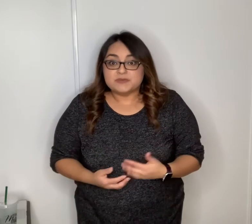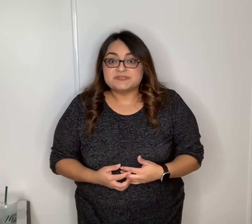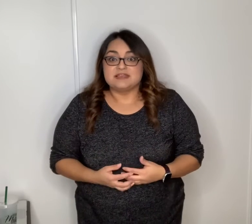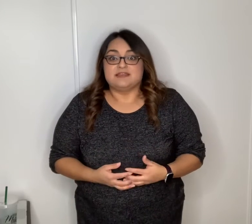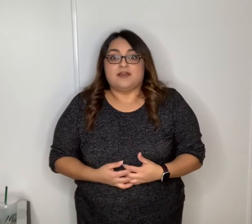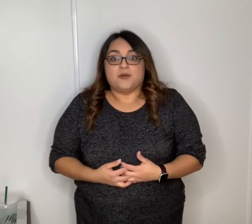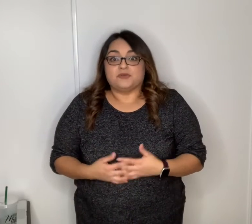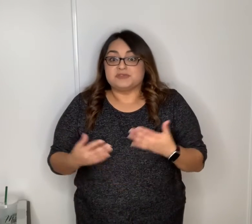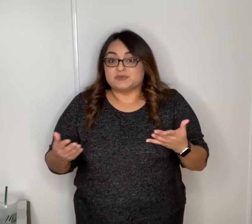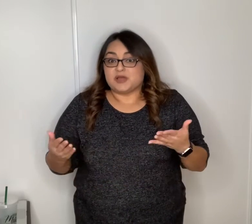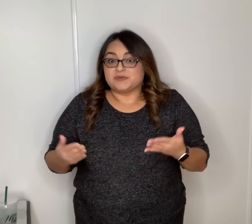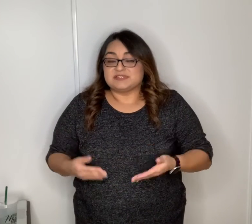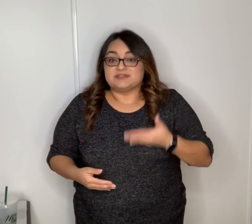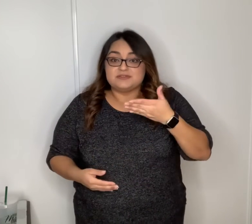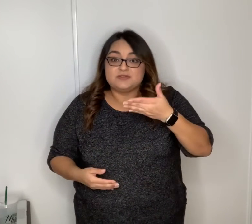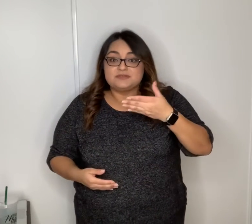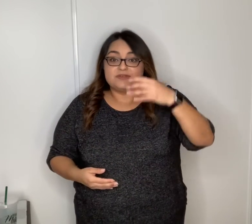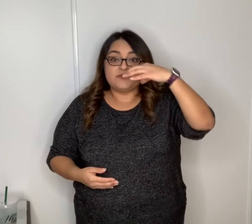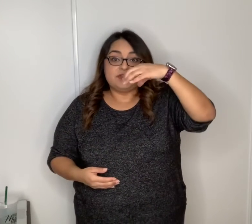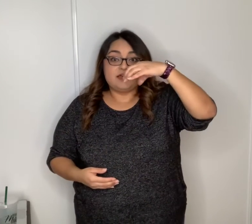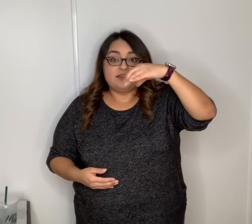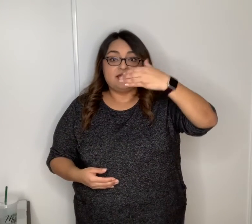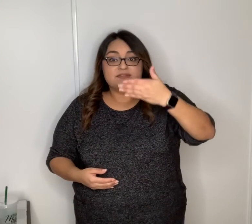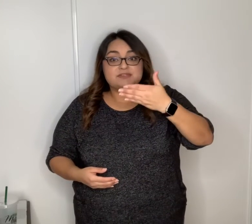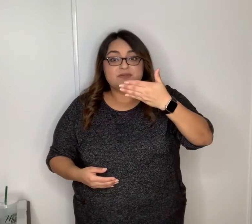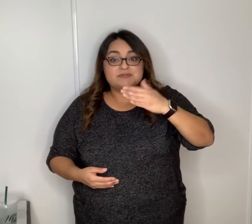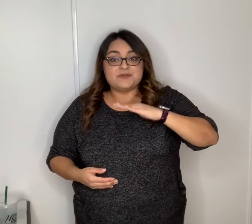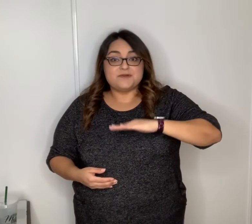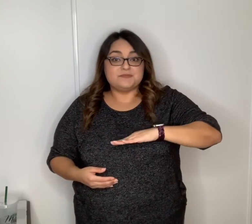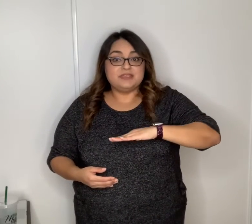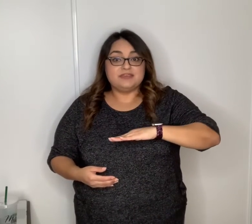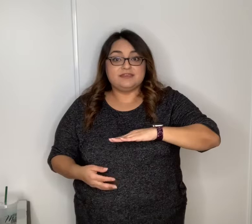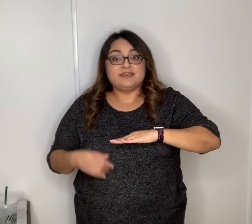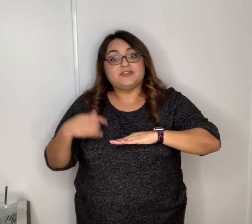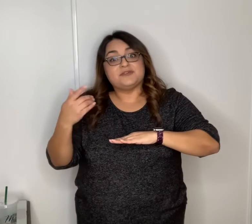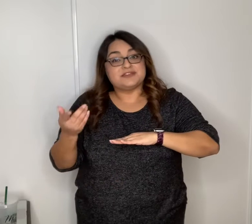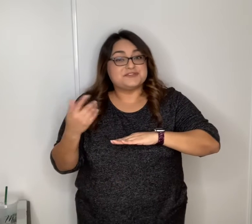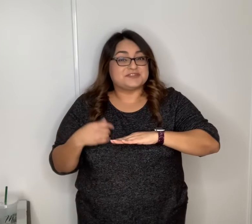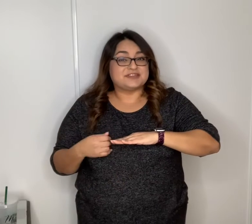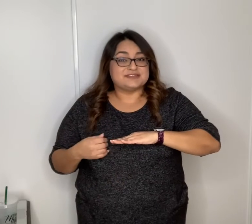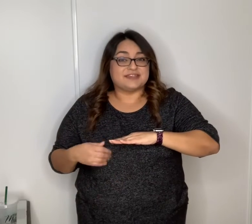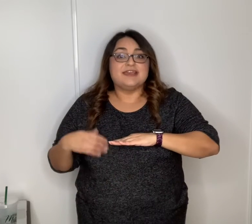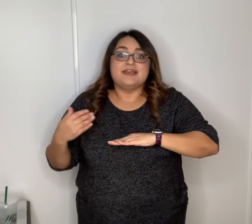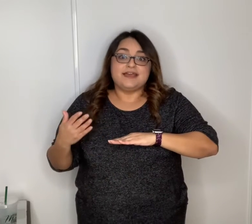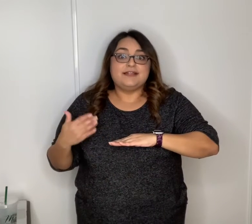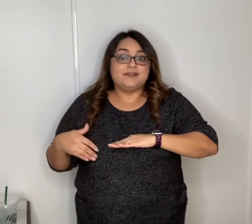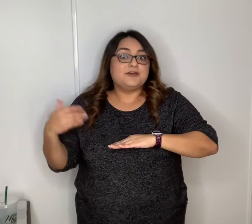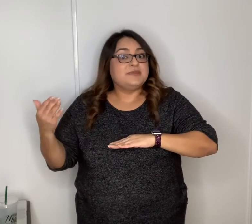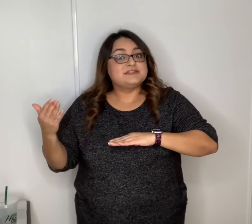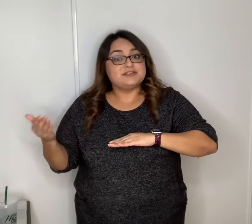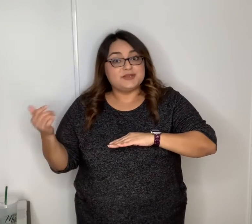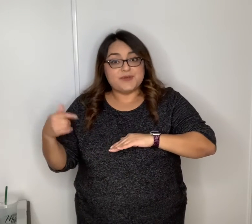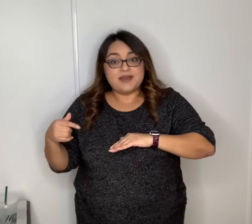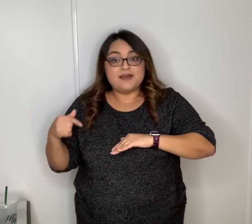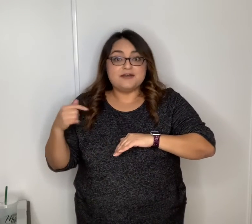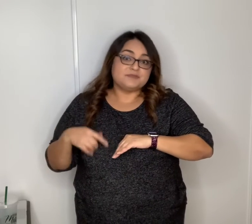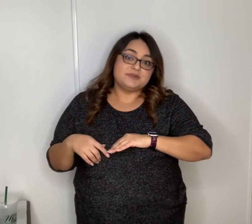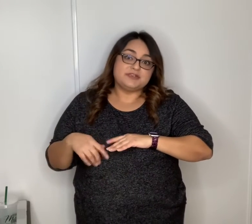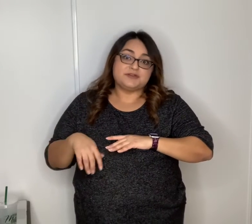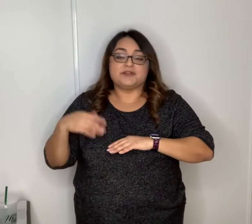-ups when mr. Palmer says so so la la so so me and you guys usually sing hello mr. Palmer or